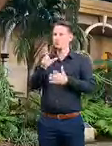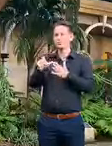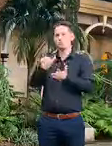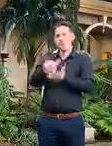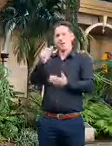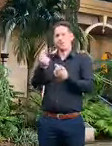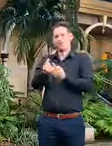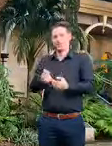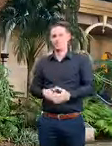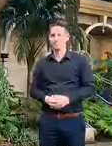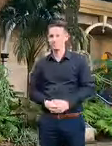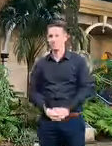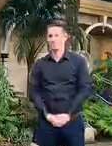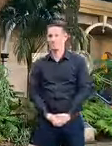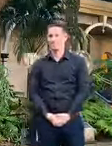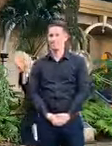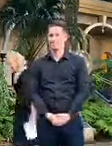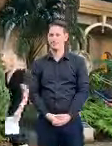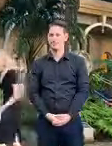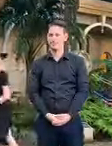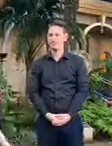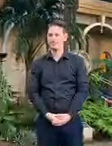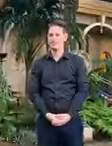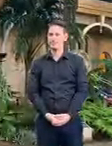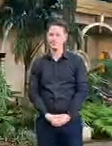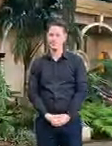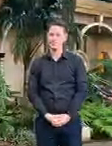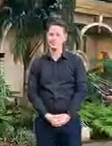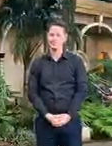thing thank you thanks thanks everyone